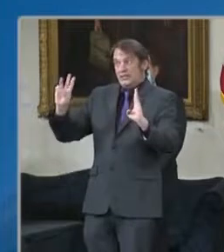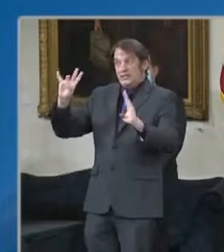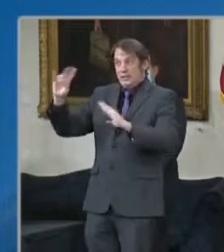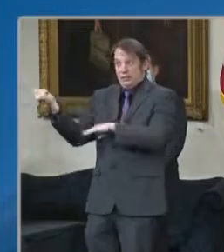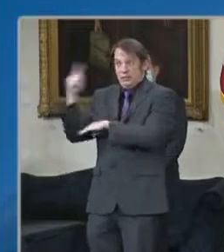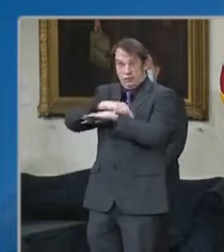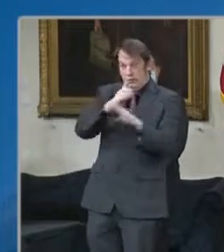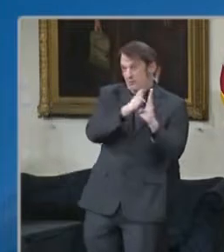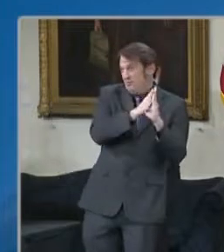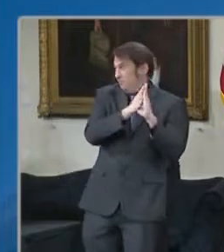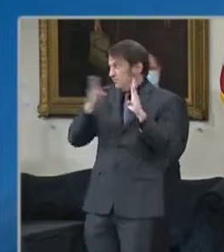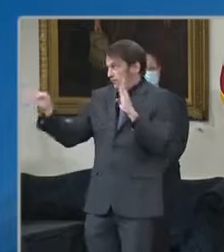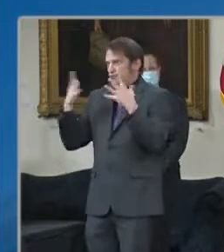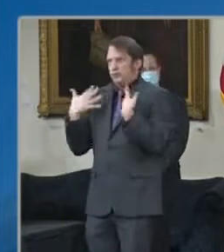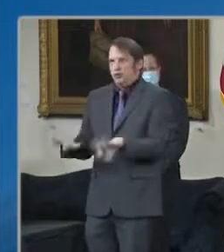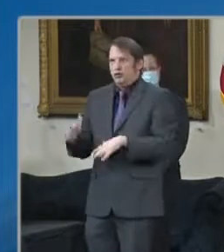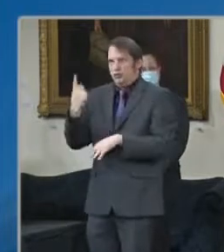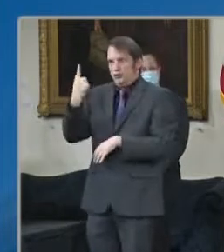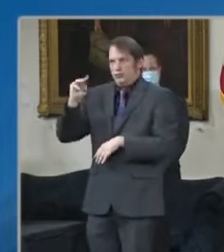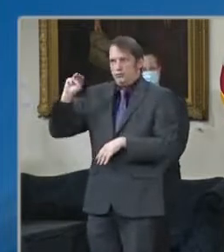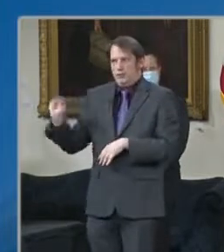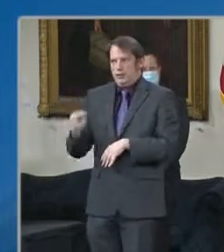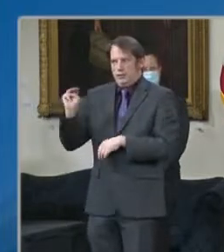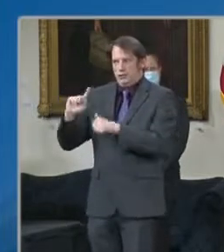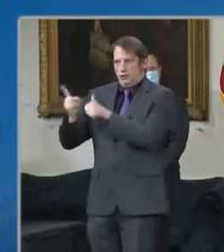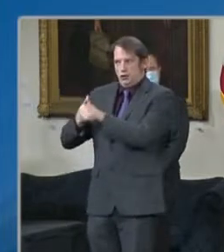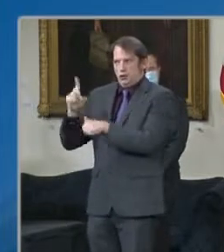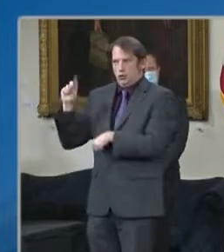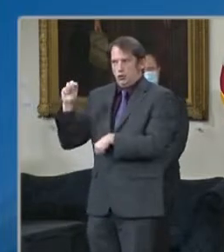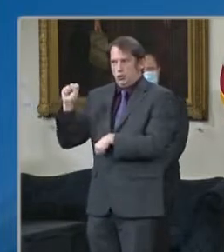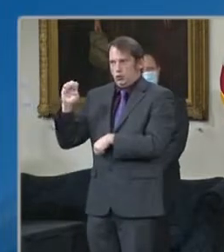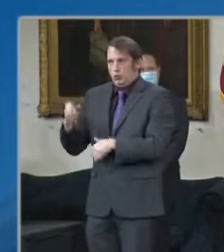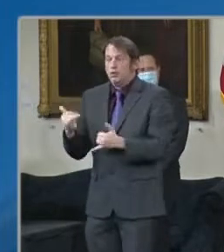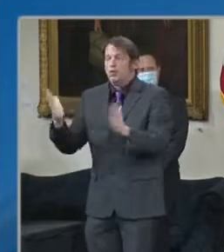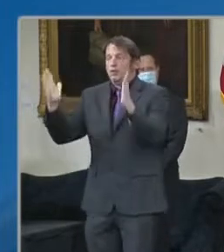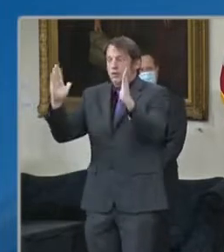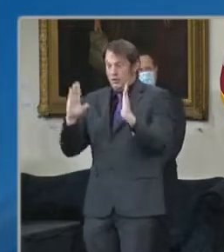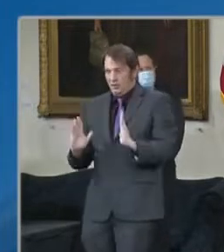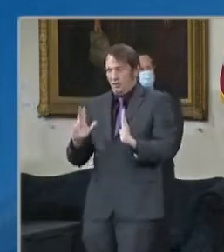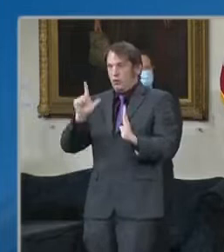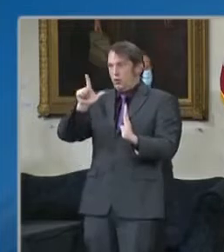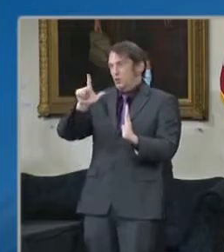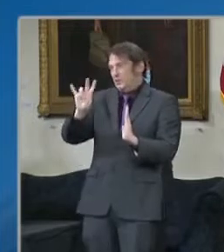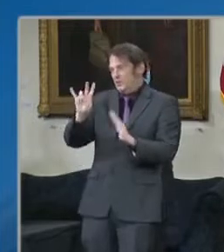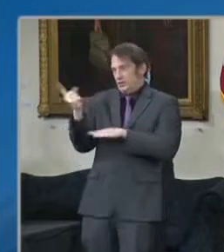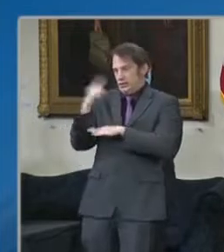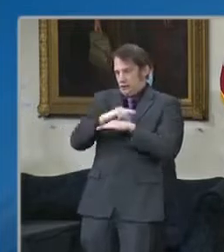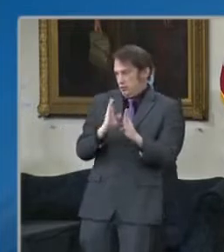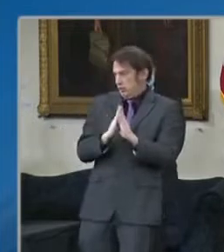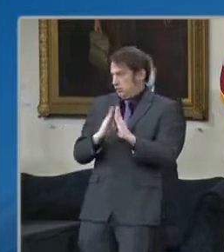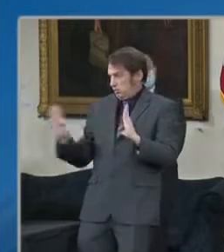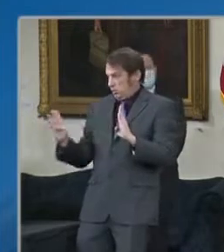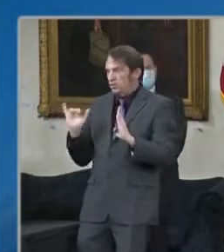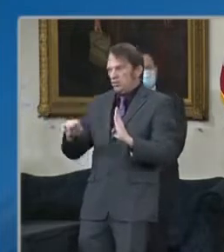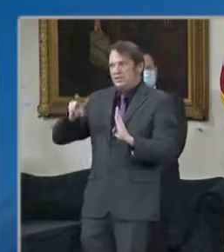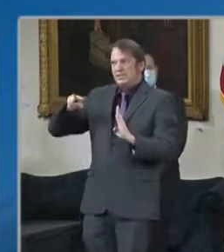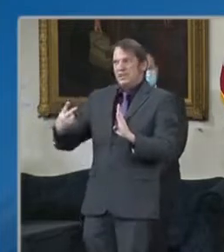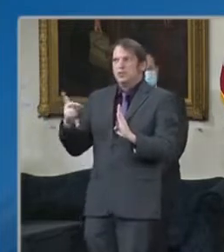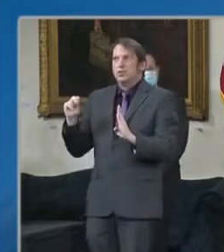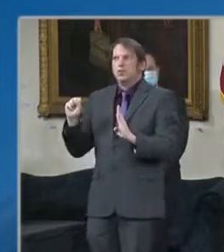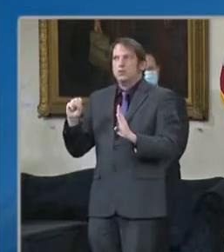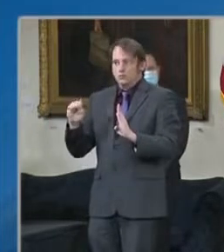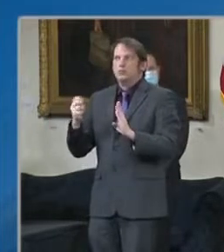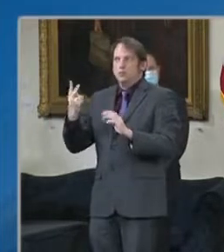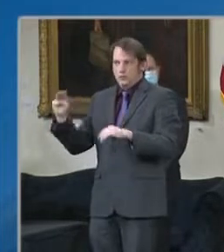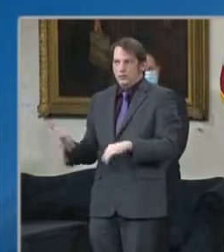but just 27 days to double that and reach 2 million doses administered. Maryland is vaccinating